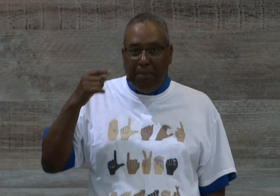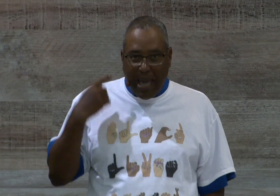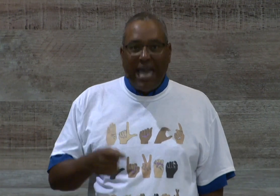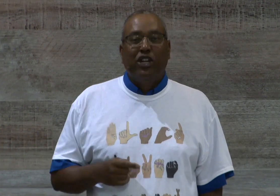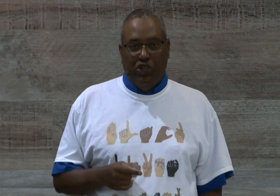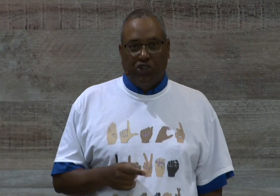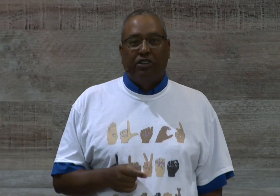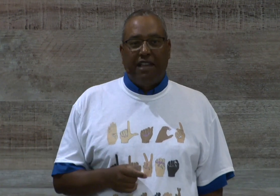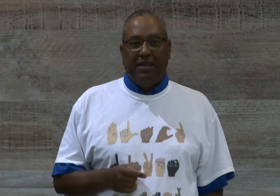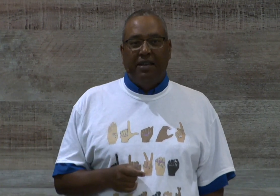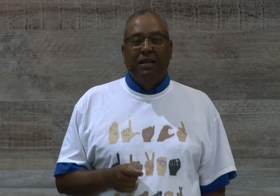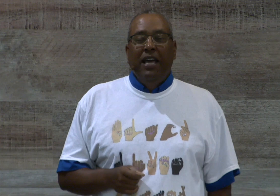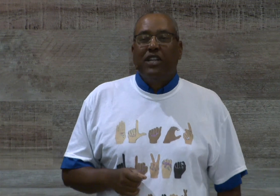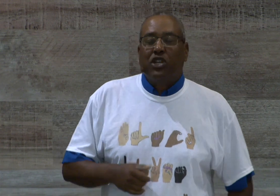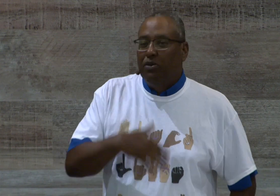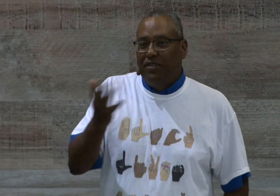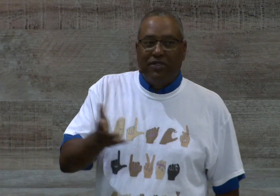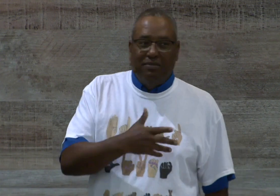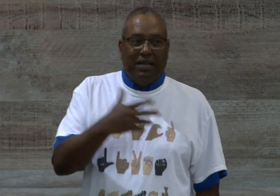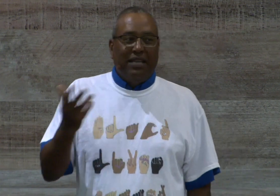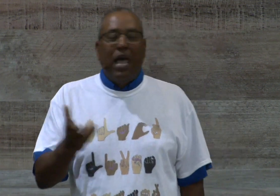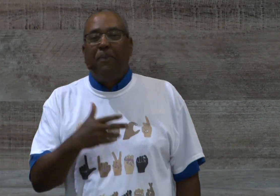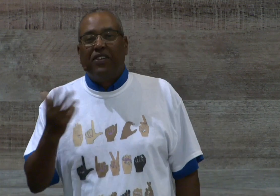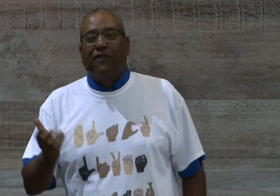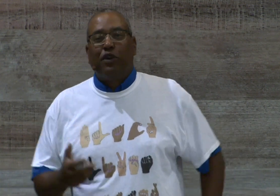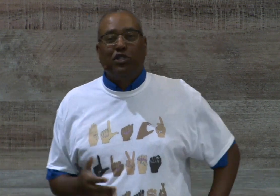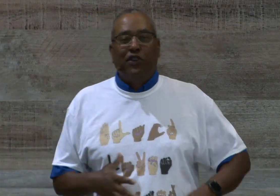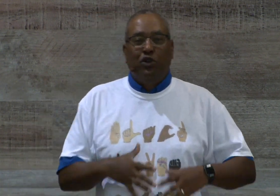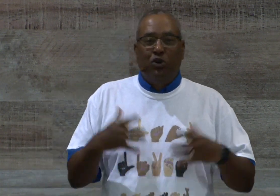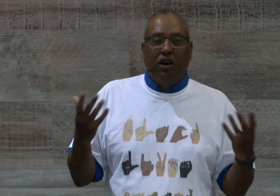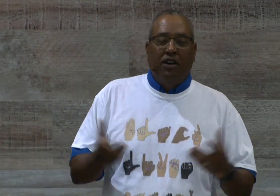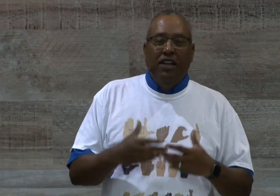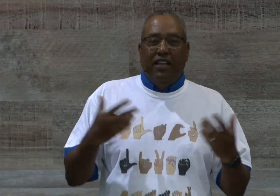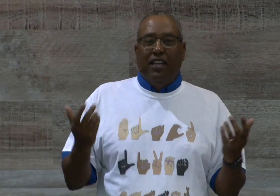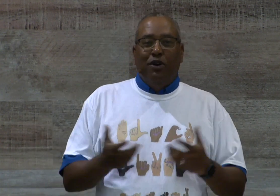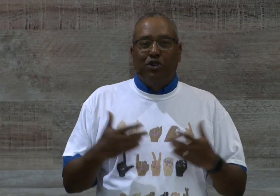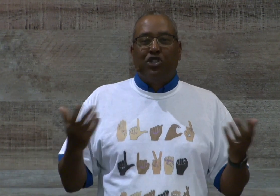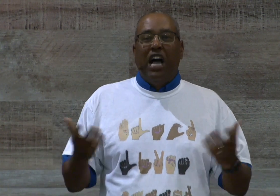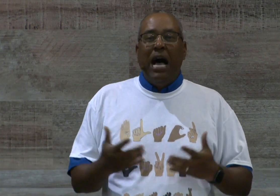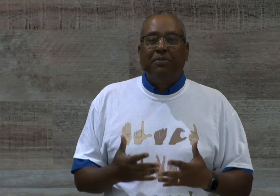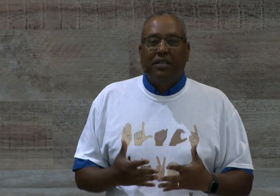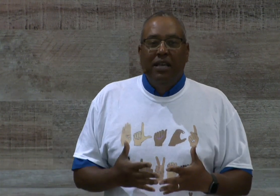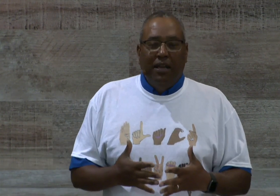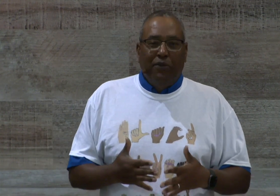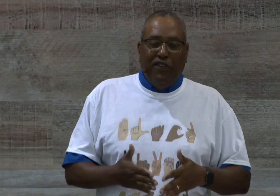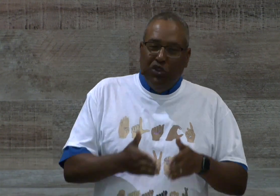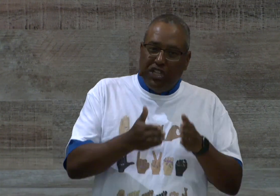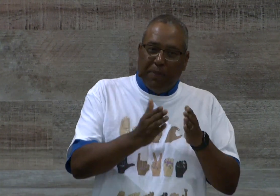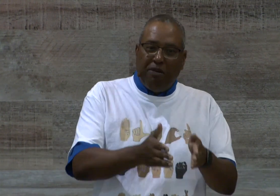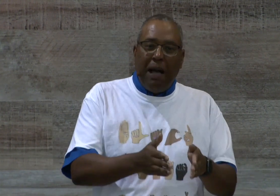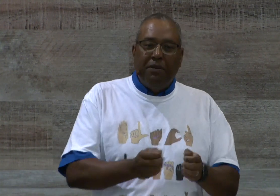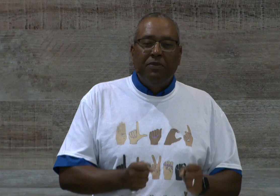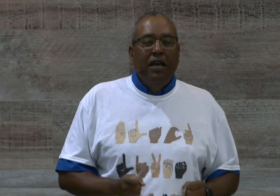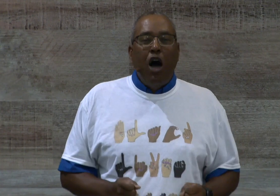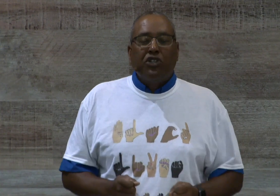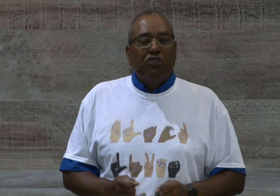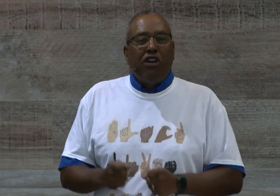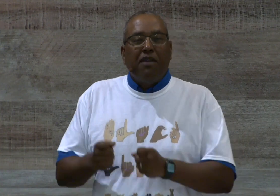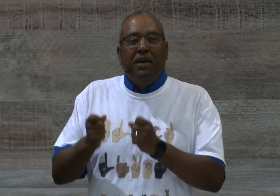manager, amen? And so, help him for those of you who are on your jobs, if you see a problem, also recommend a